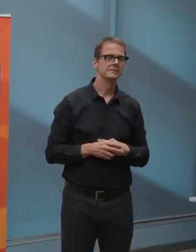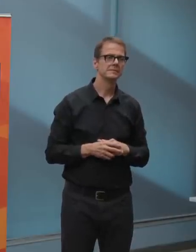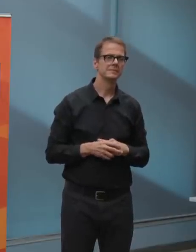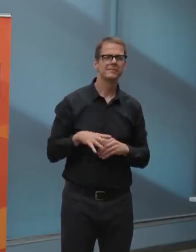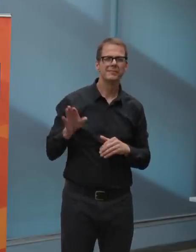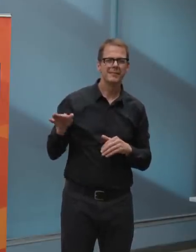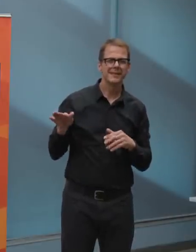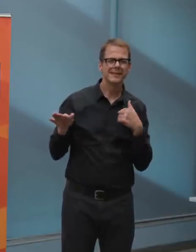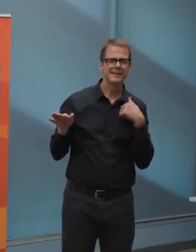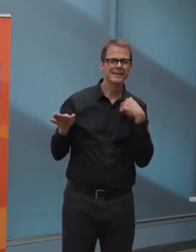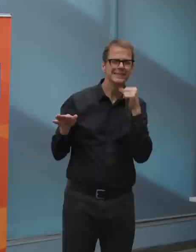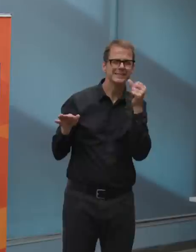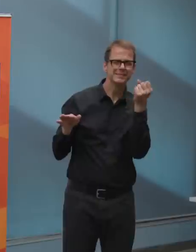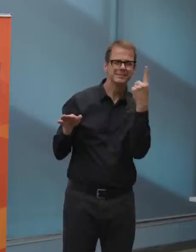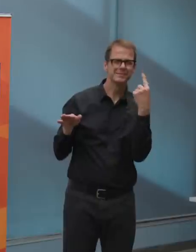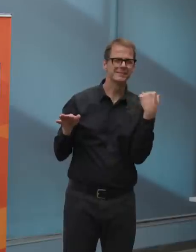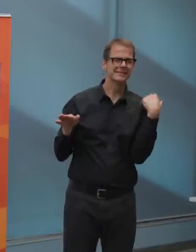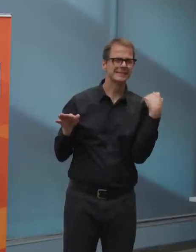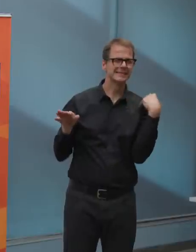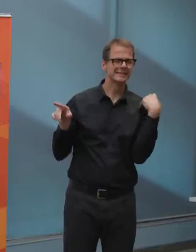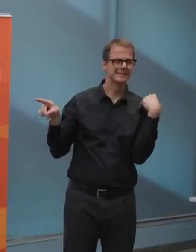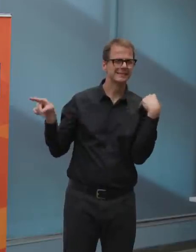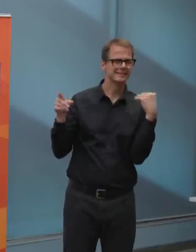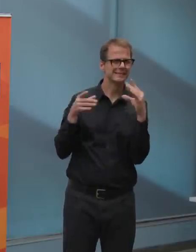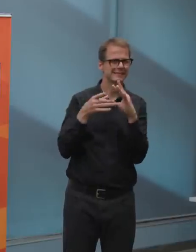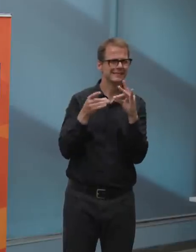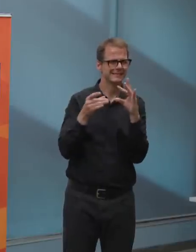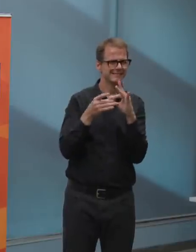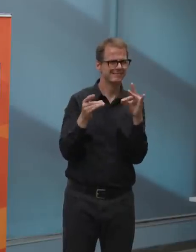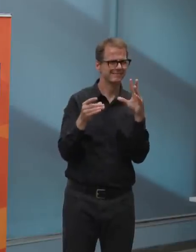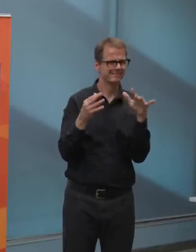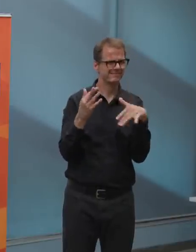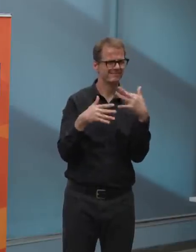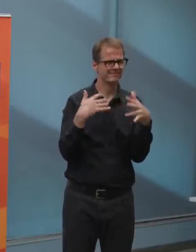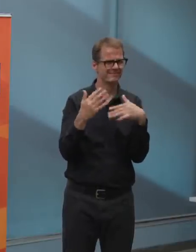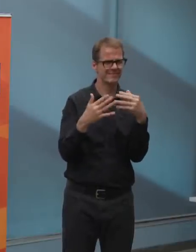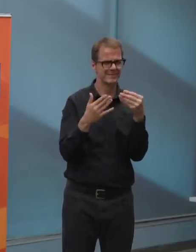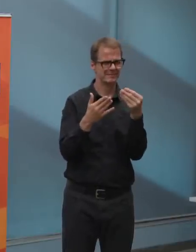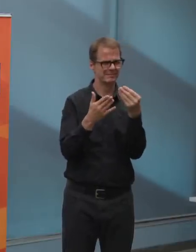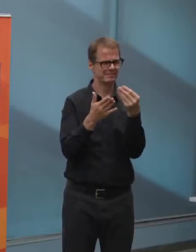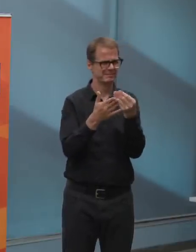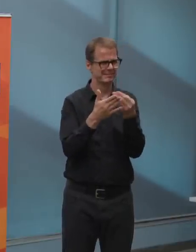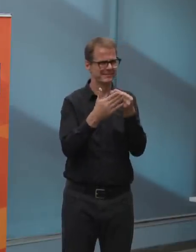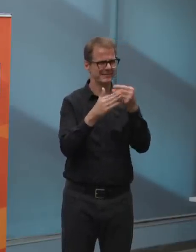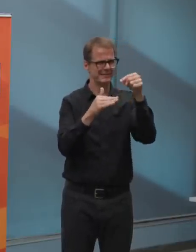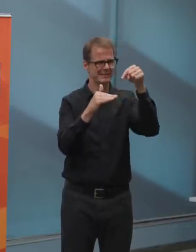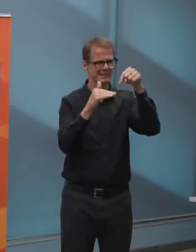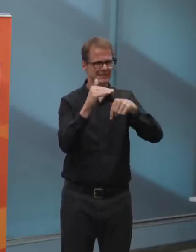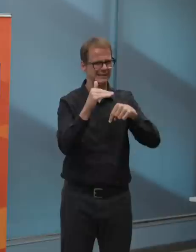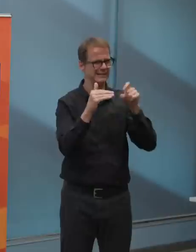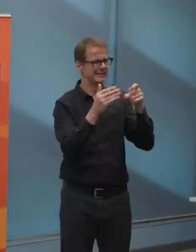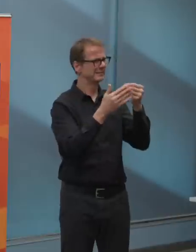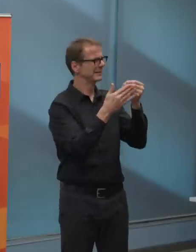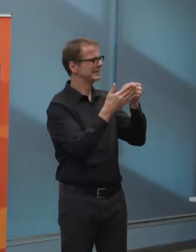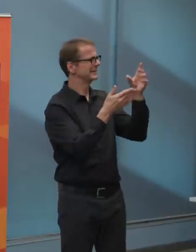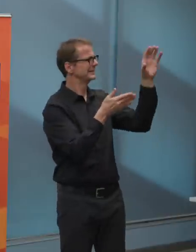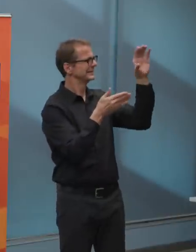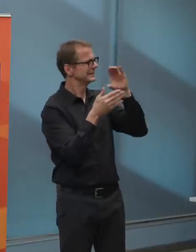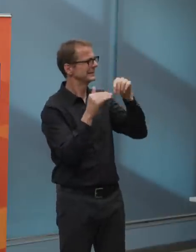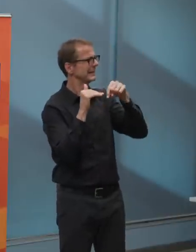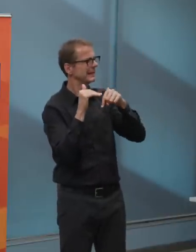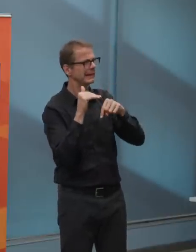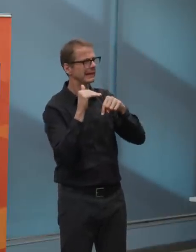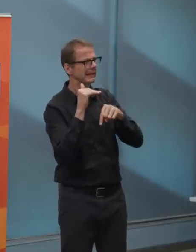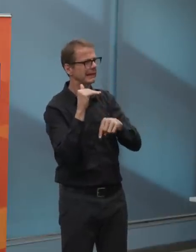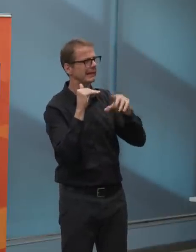Well, think, I think deficit spending by orders of government who have revenues that ebb and